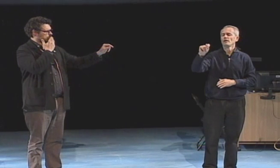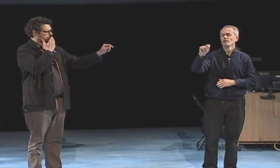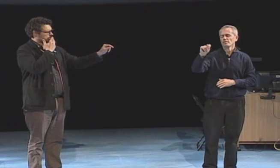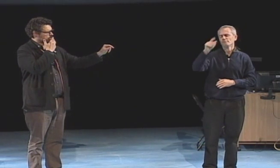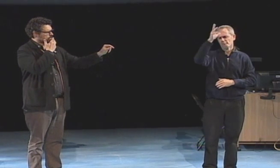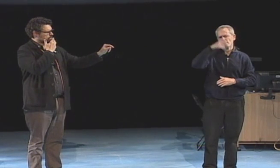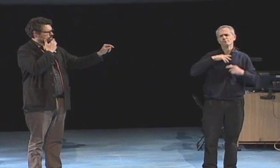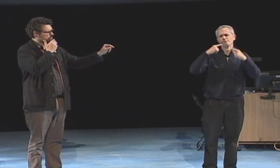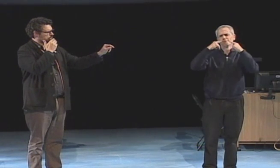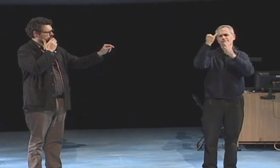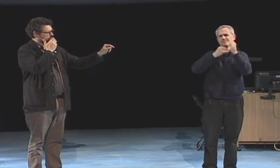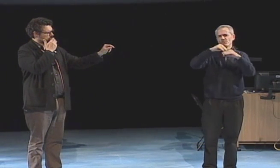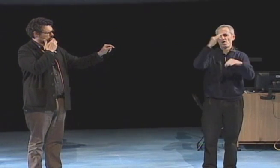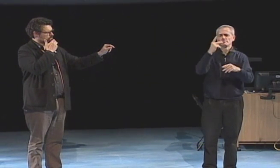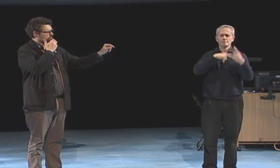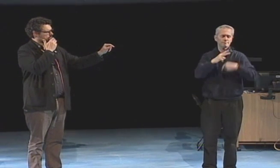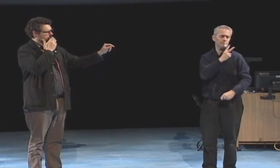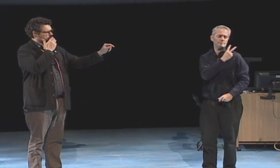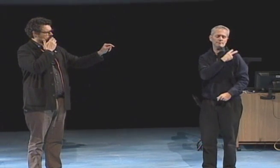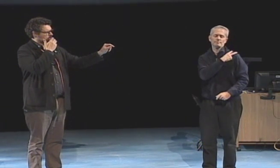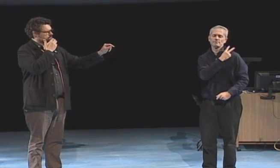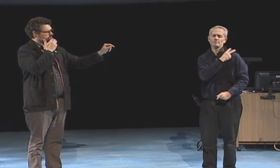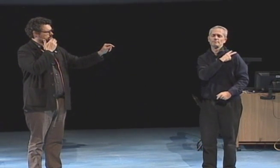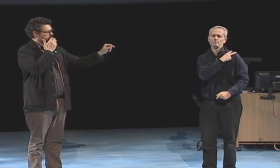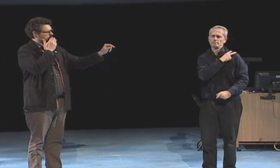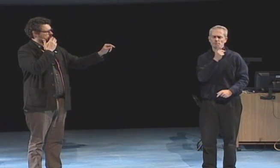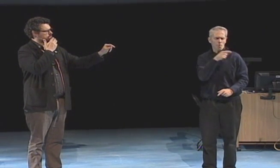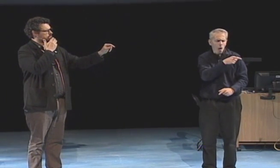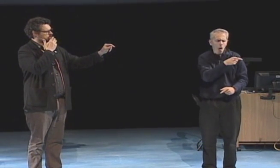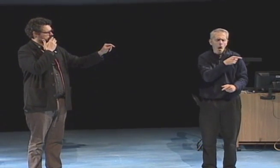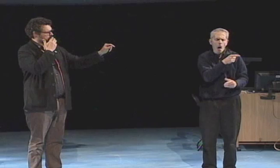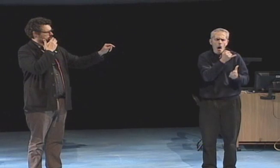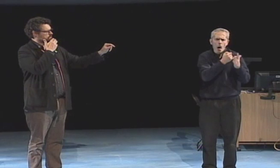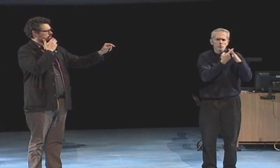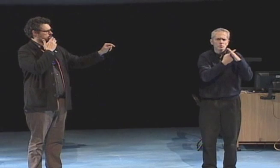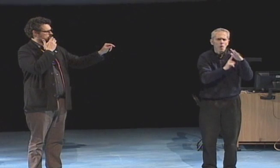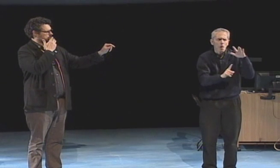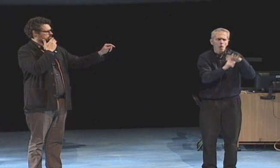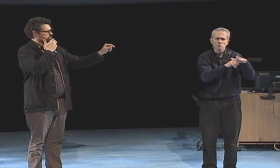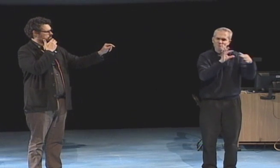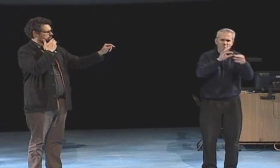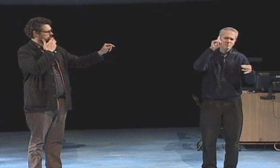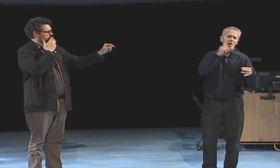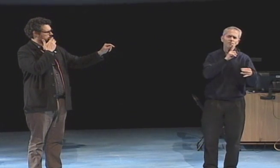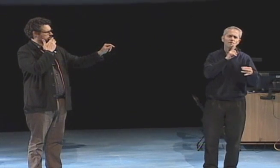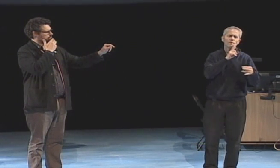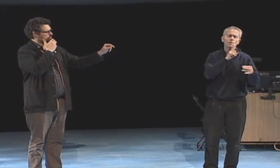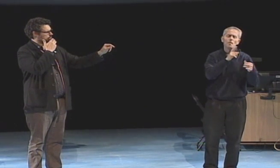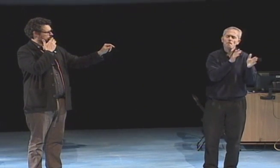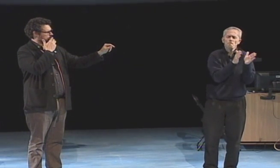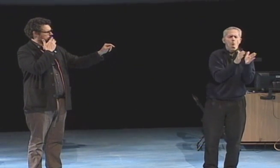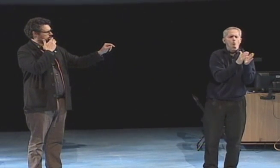so I found Levant that's the sign name for Levant